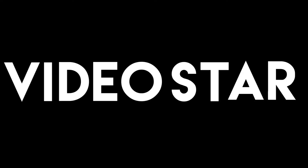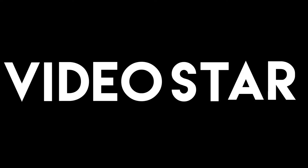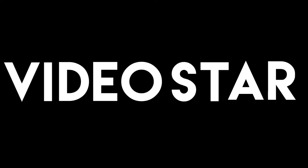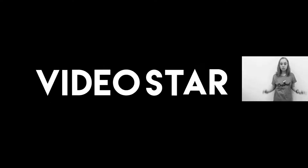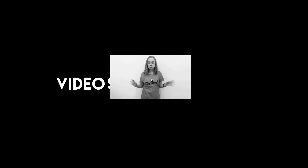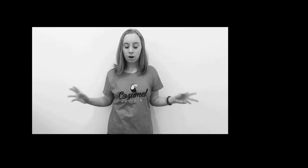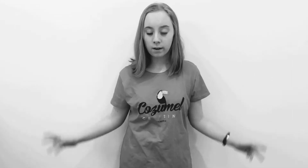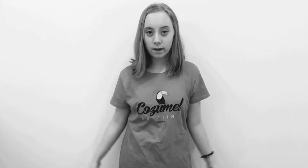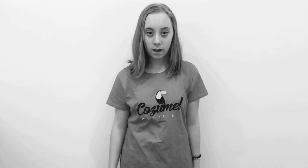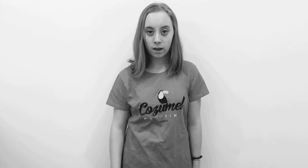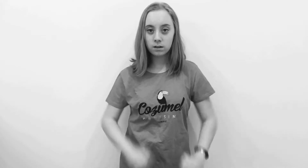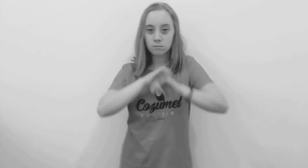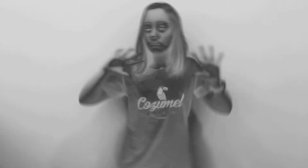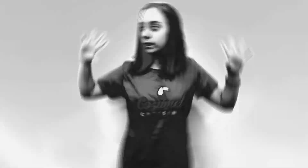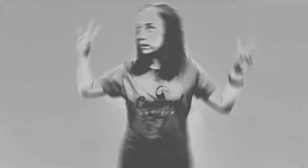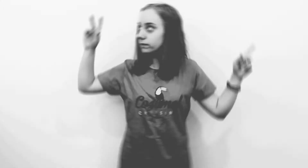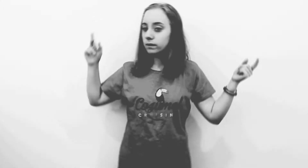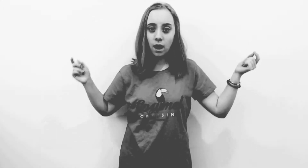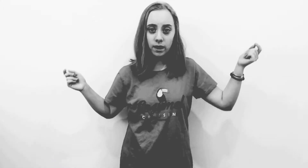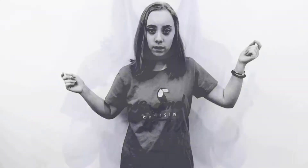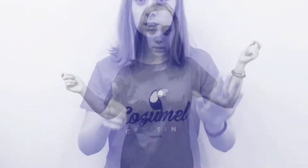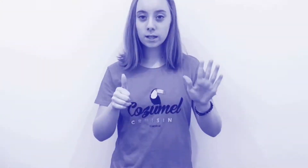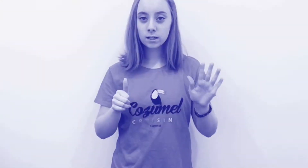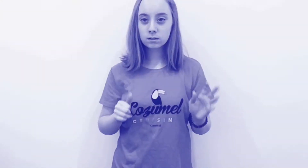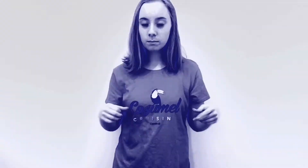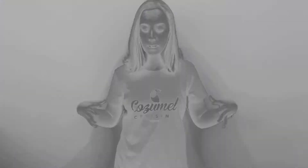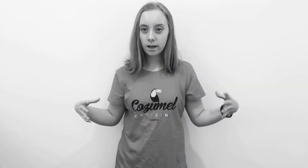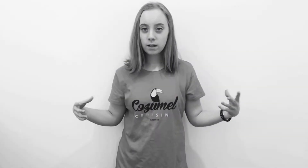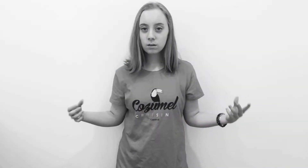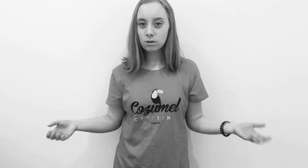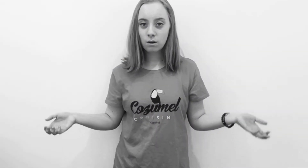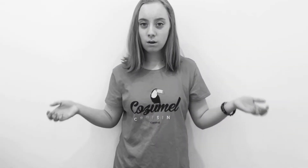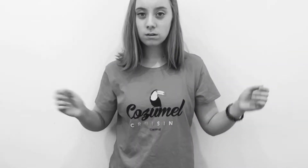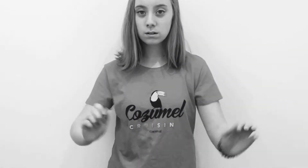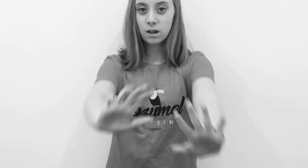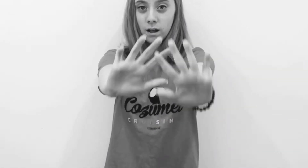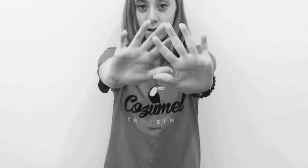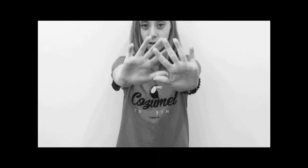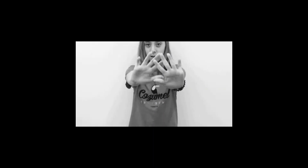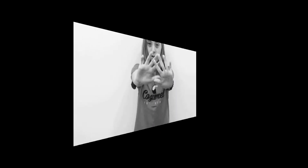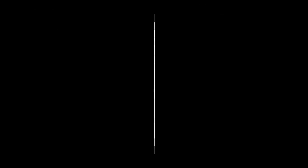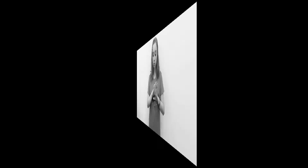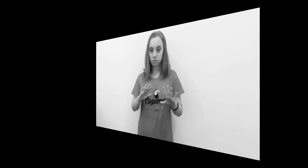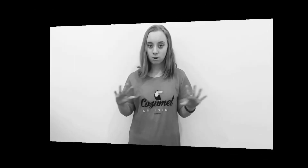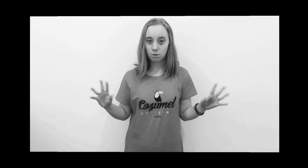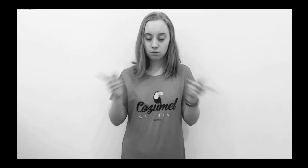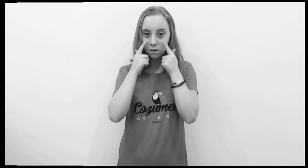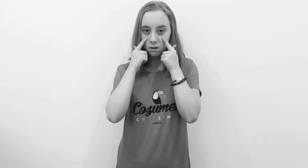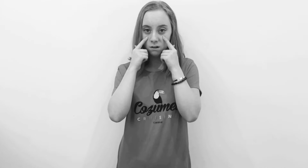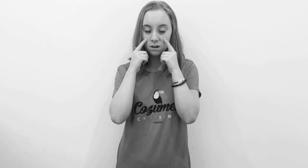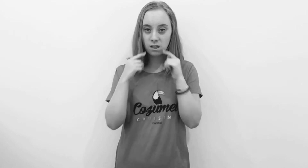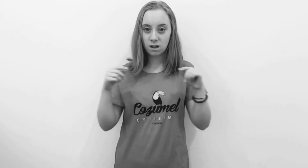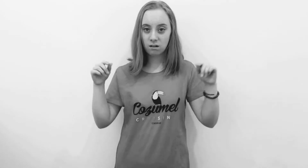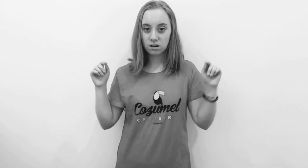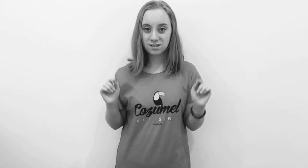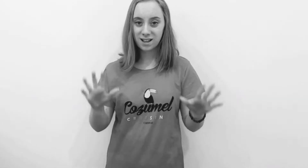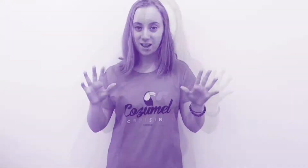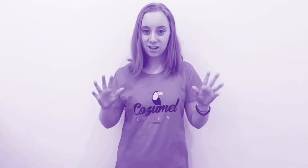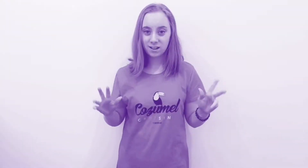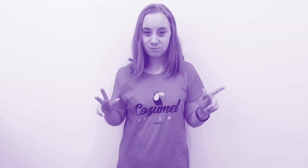Dark as midnight, six-packers like you don't look the same